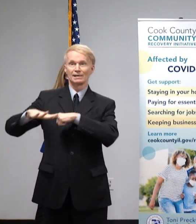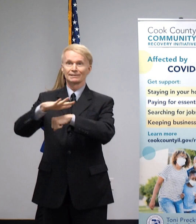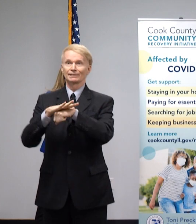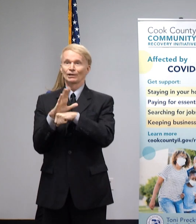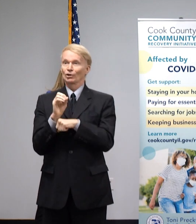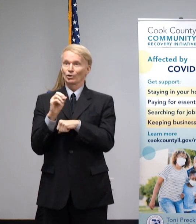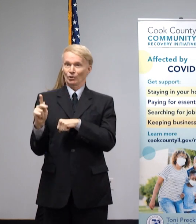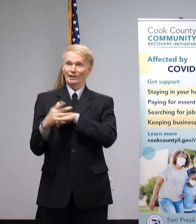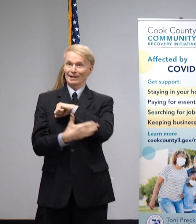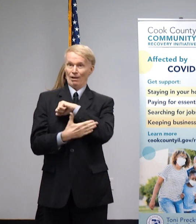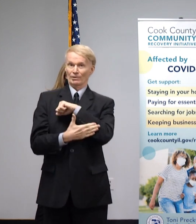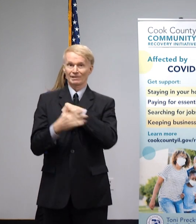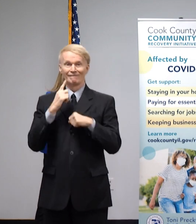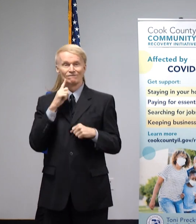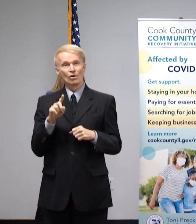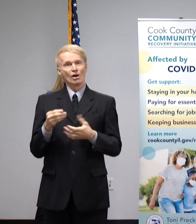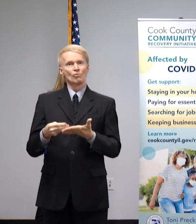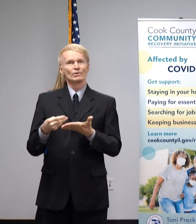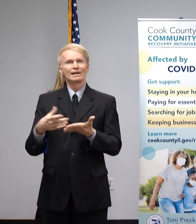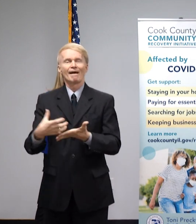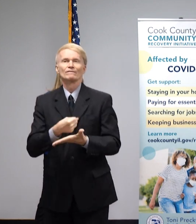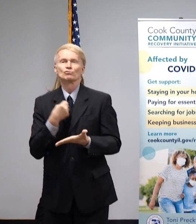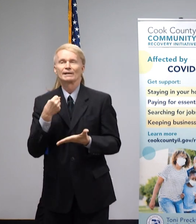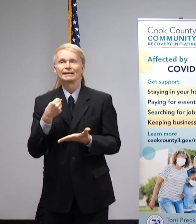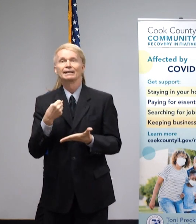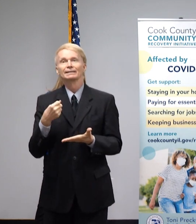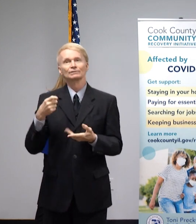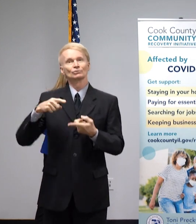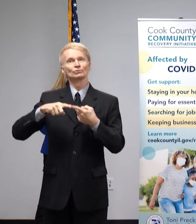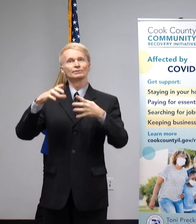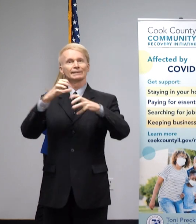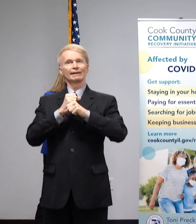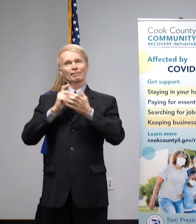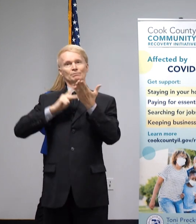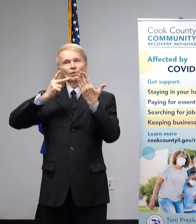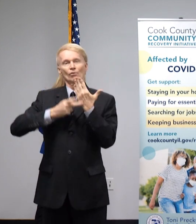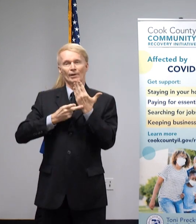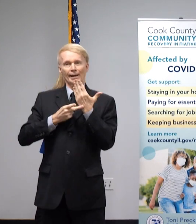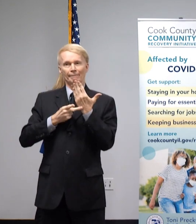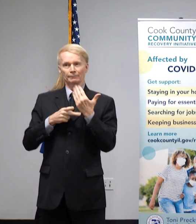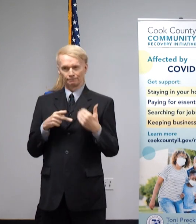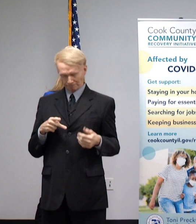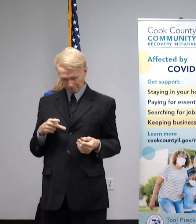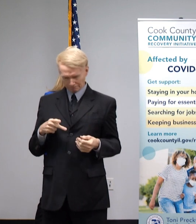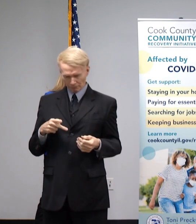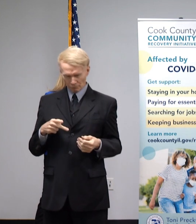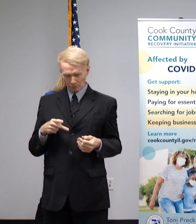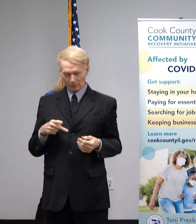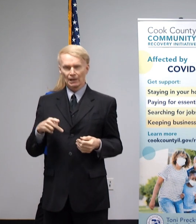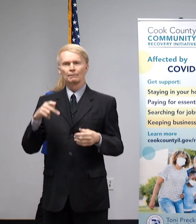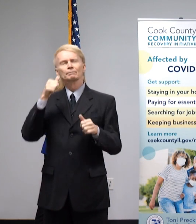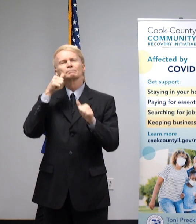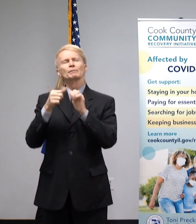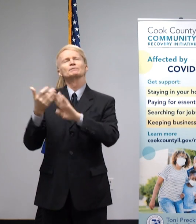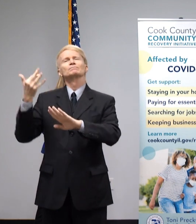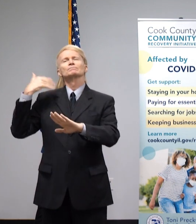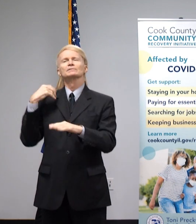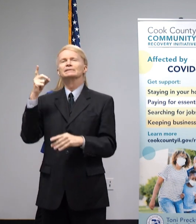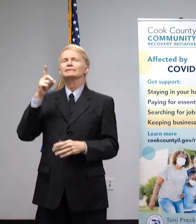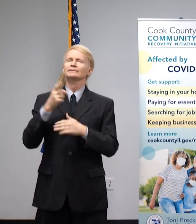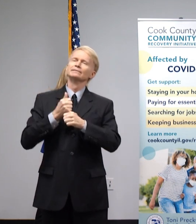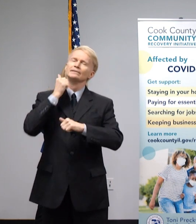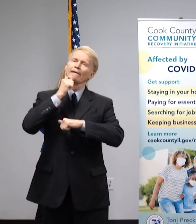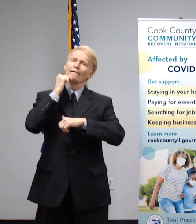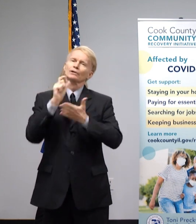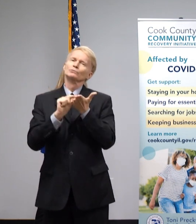Cash Assistance Program. Some of you may remember that in a guest editorial that appeared in the Daily Southtown this past